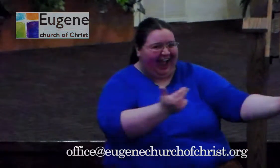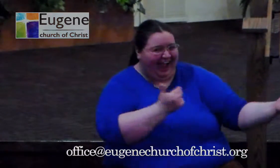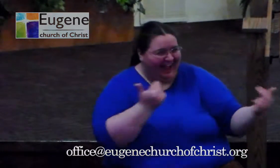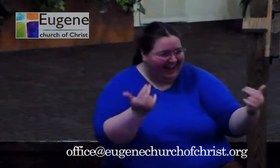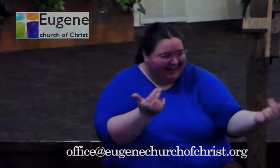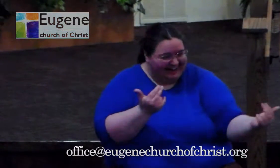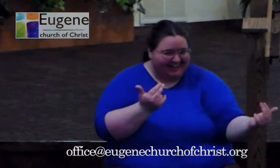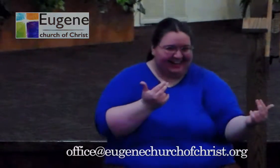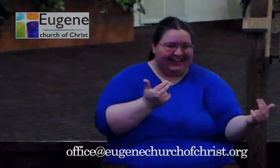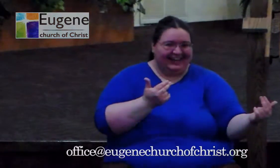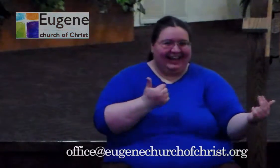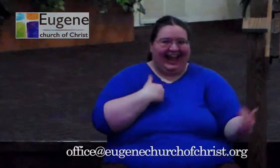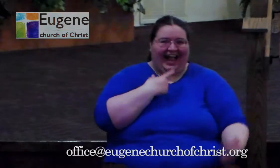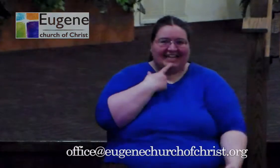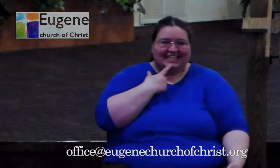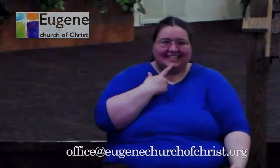And I said, yes, I am.